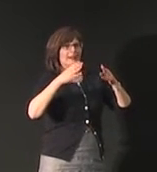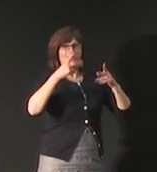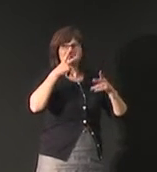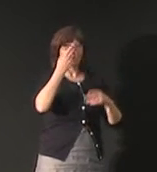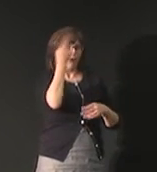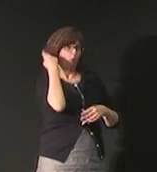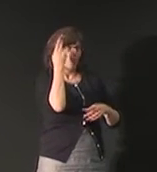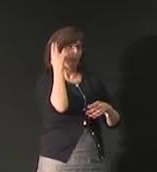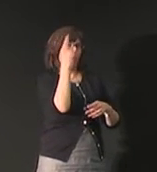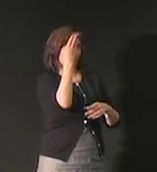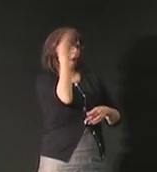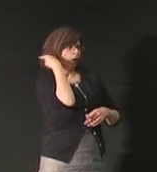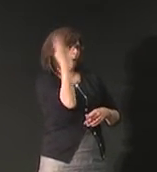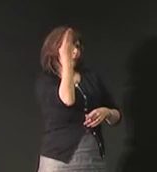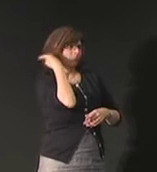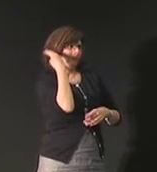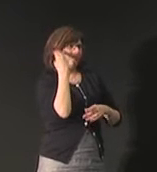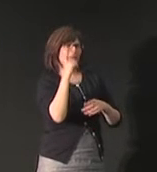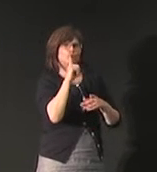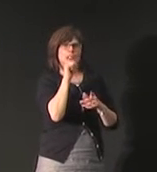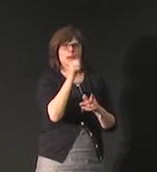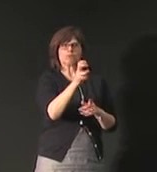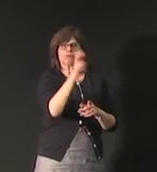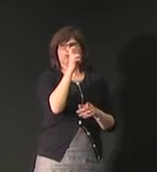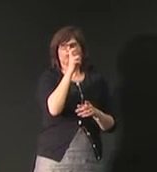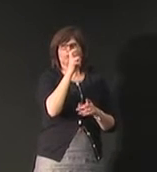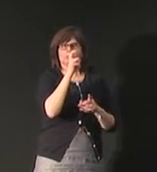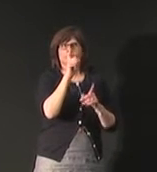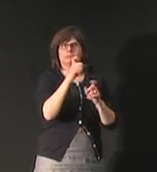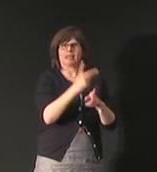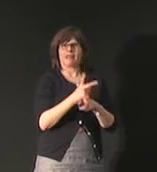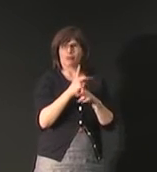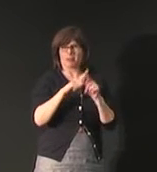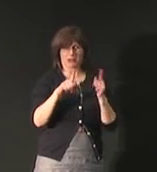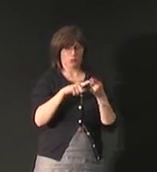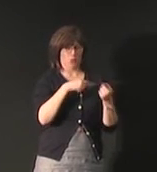there's more flexibility so you can see comb can be signed with two fingers or three fingers